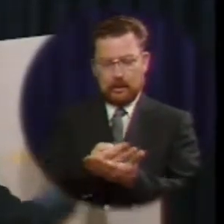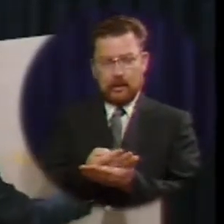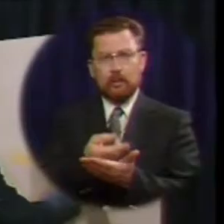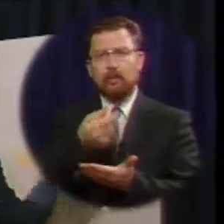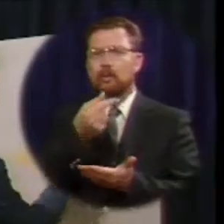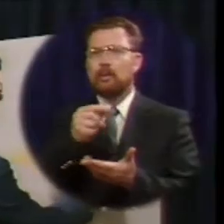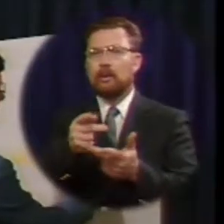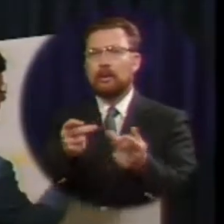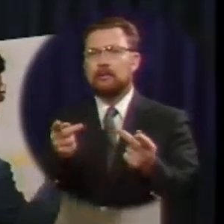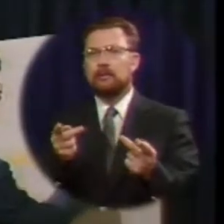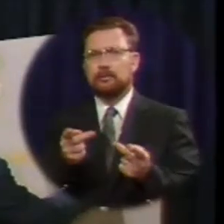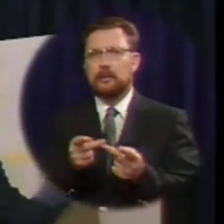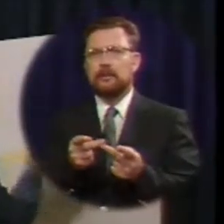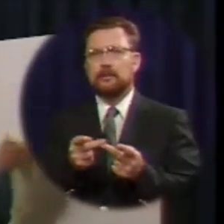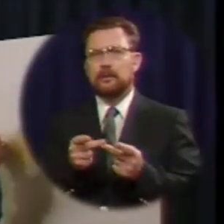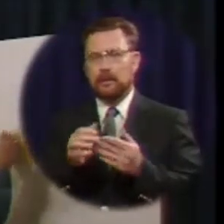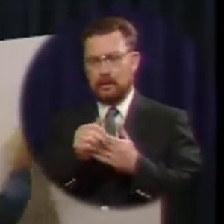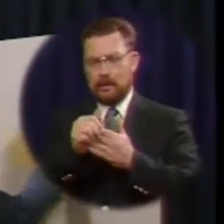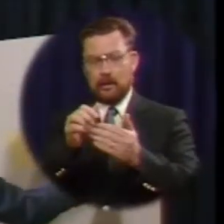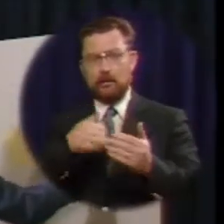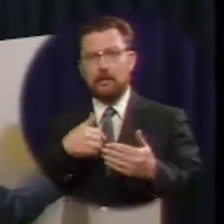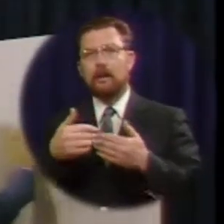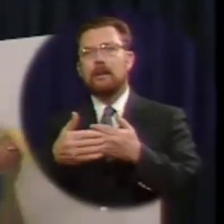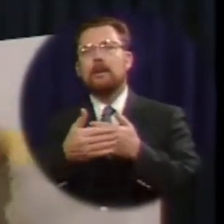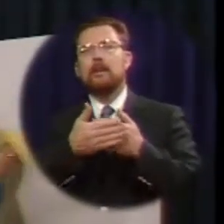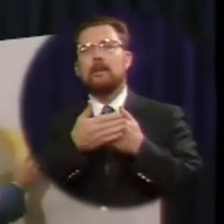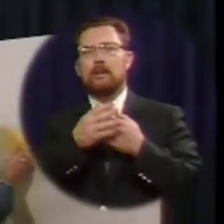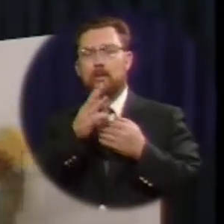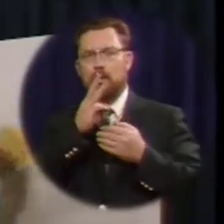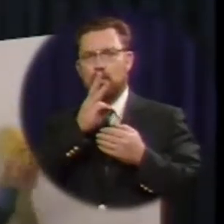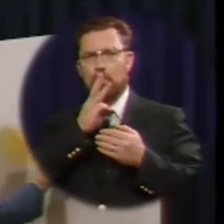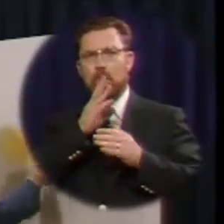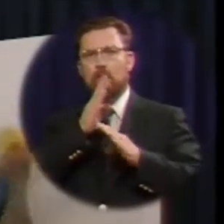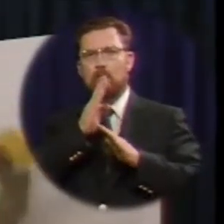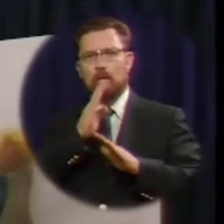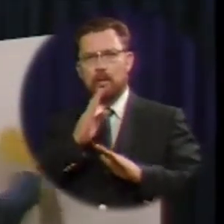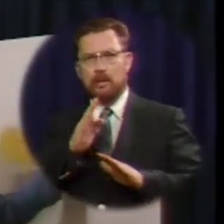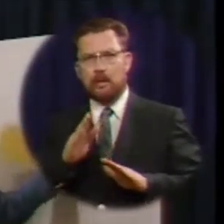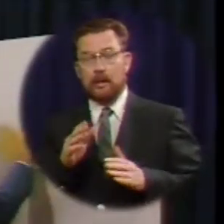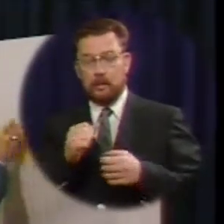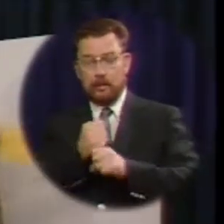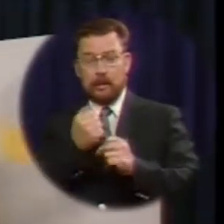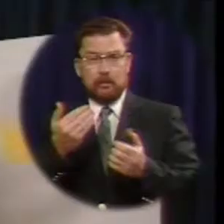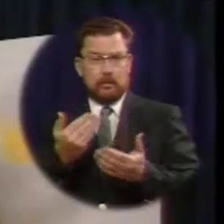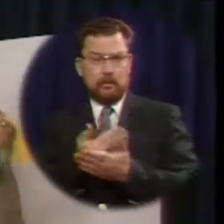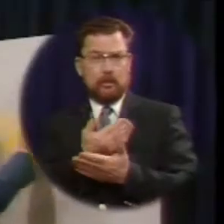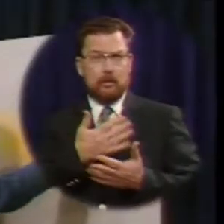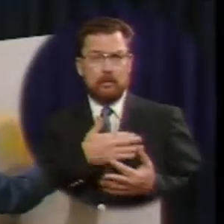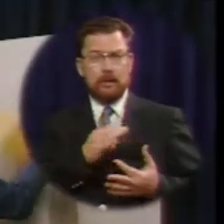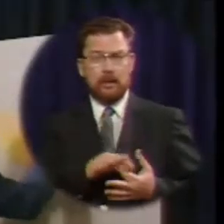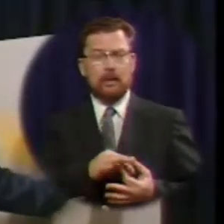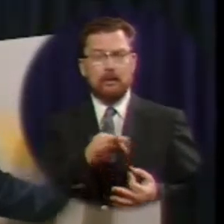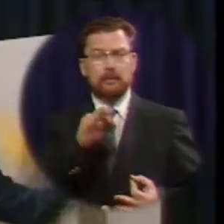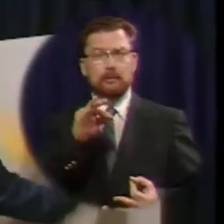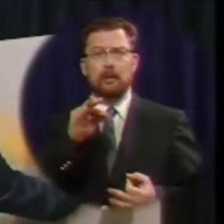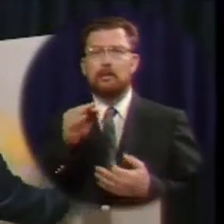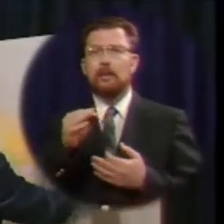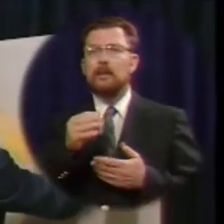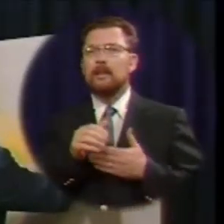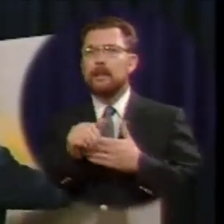pastures he leadeth me beside the still waters he restoreth my soul he leadeth me in the